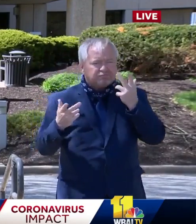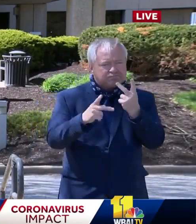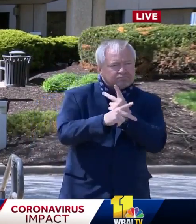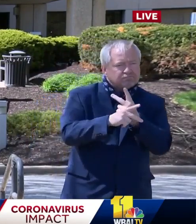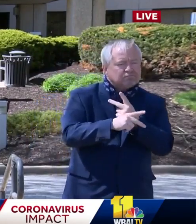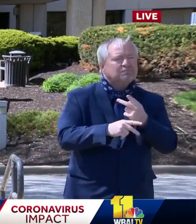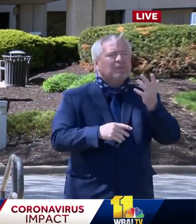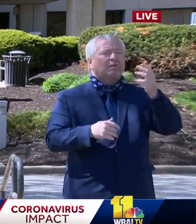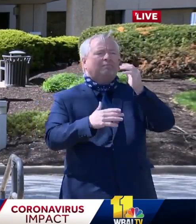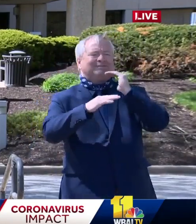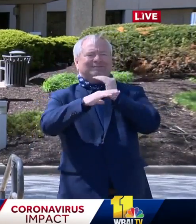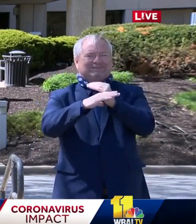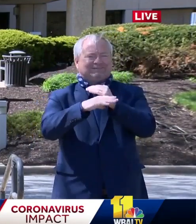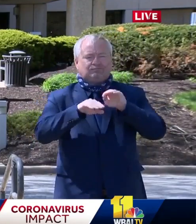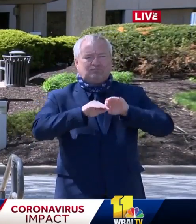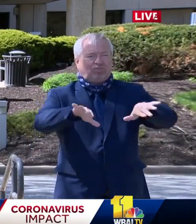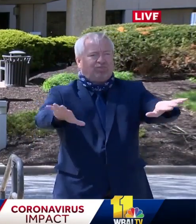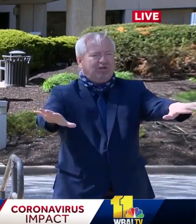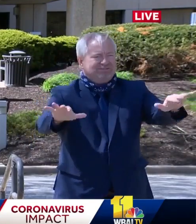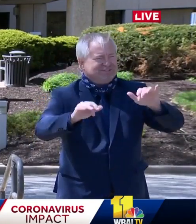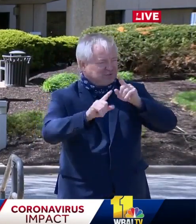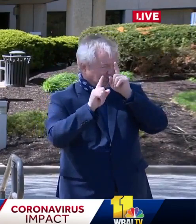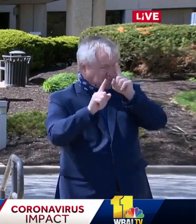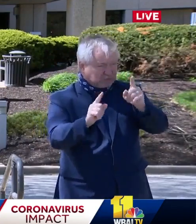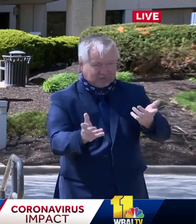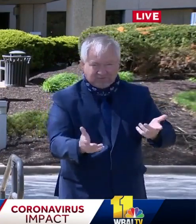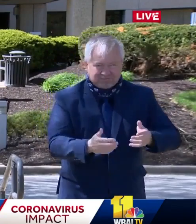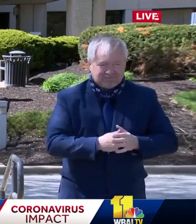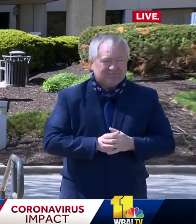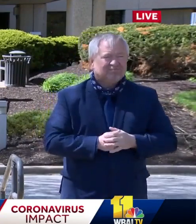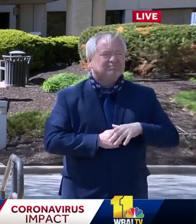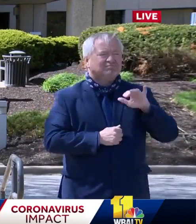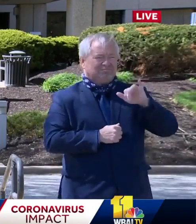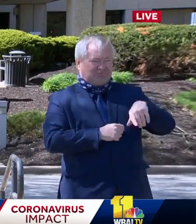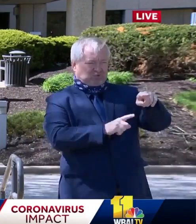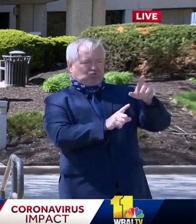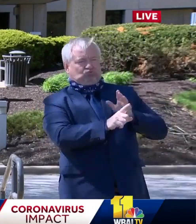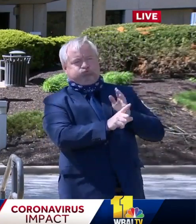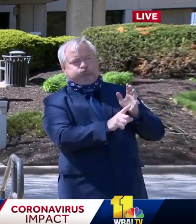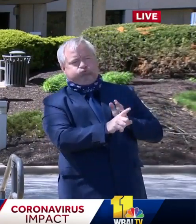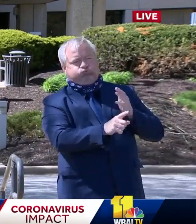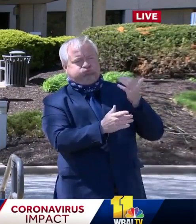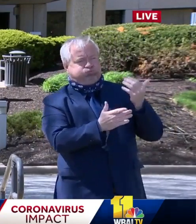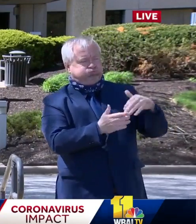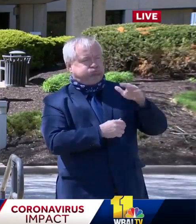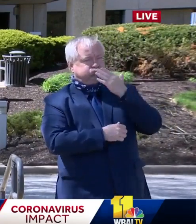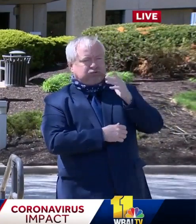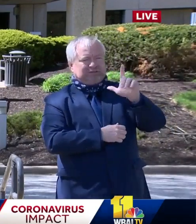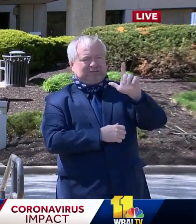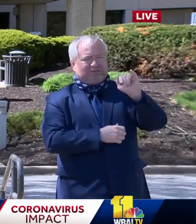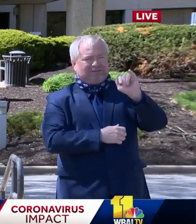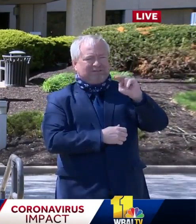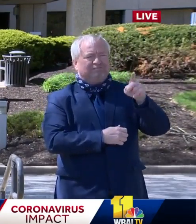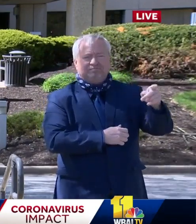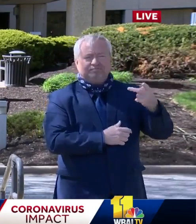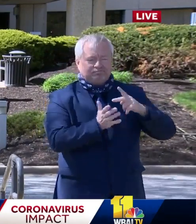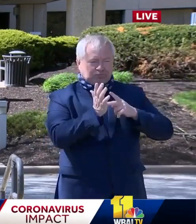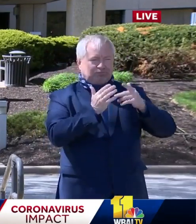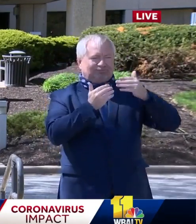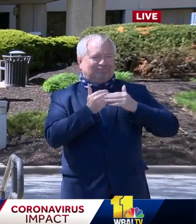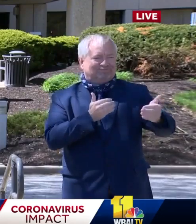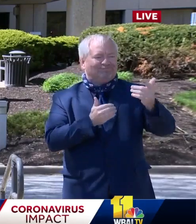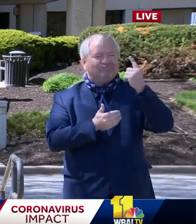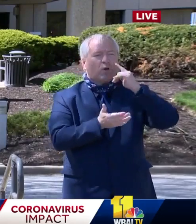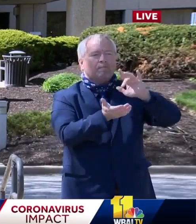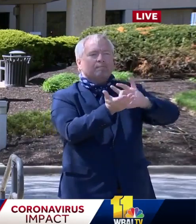spreading further. This innovative COVID-Link platform will utilize medical data from